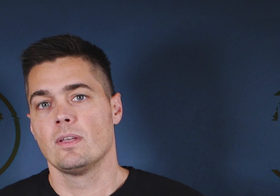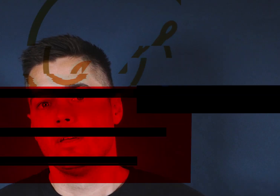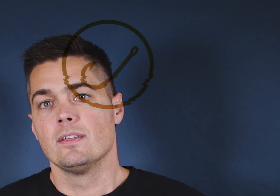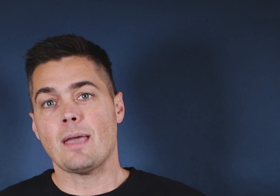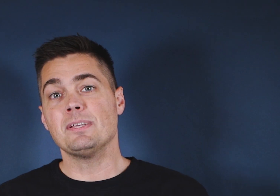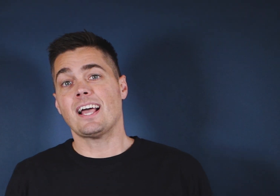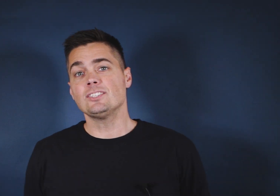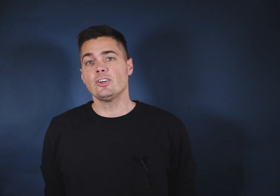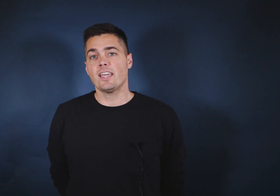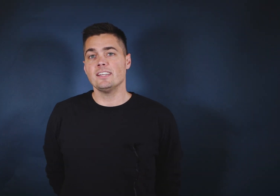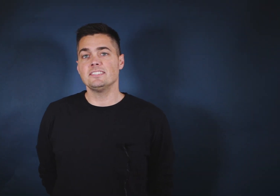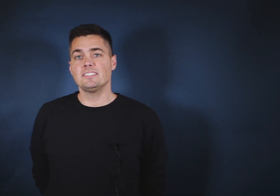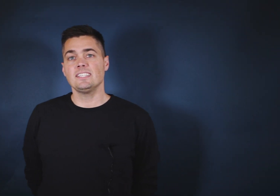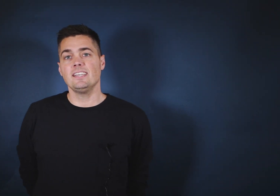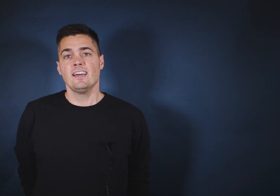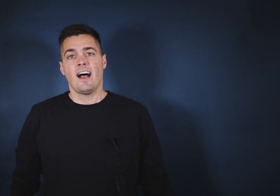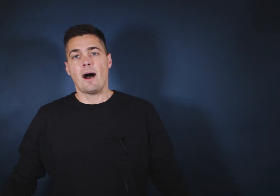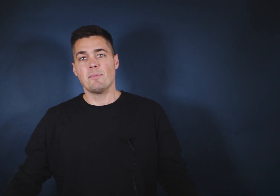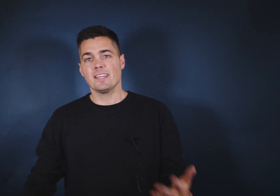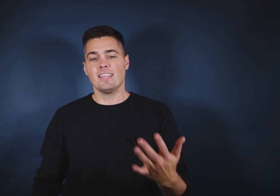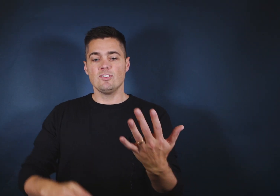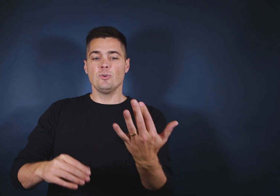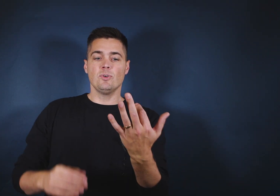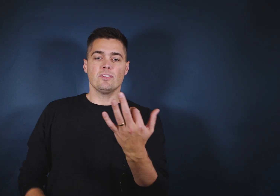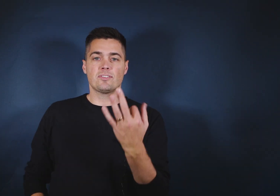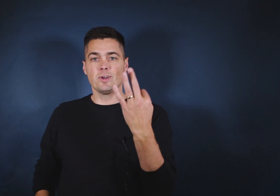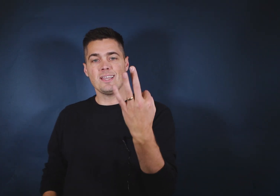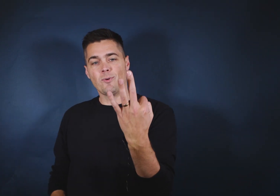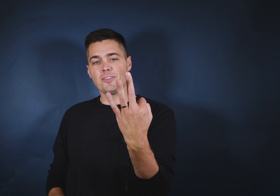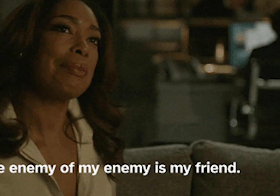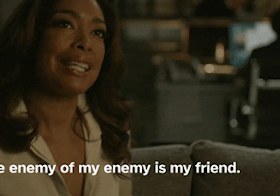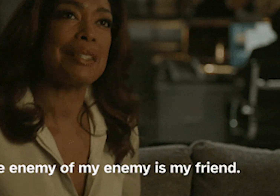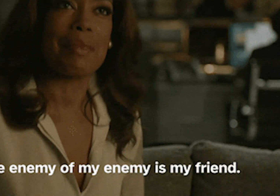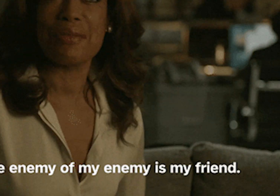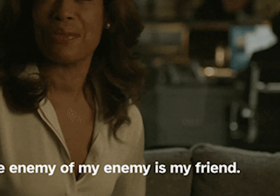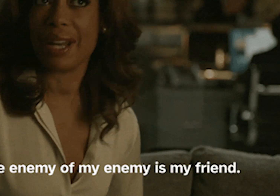Yeah, besides hook agency, I'm going to give you three, whether I like them or not.